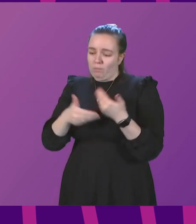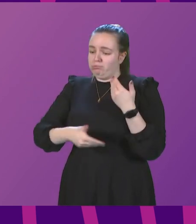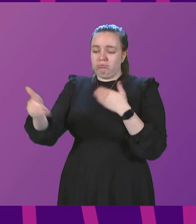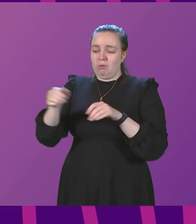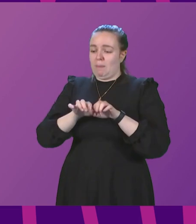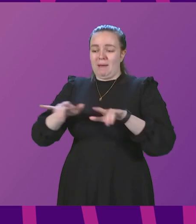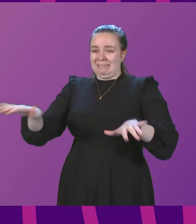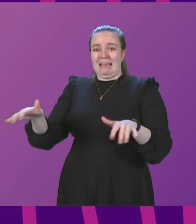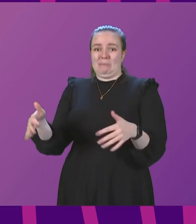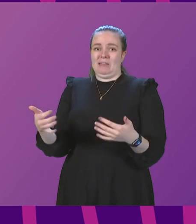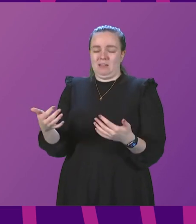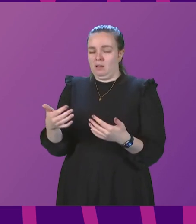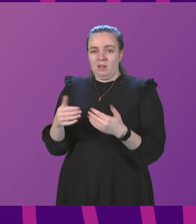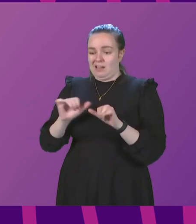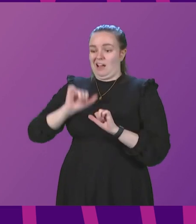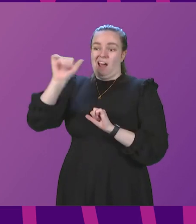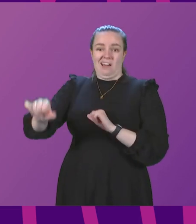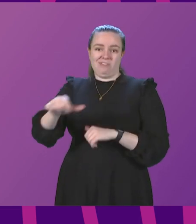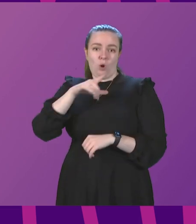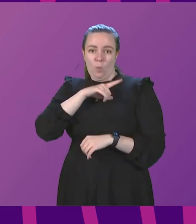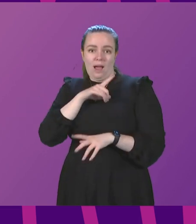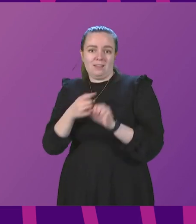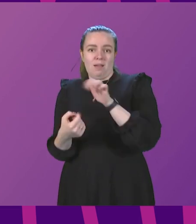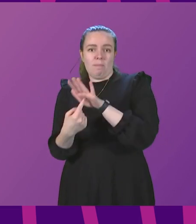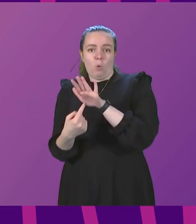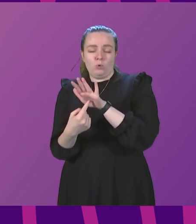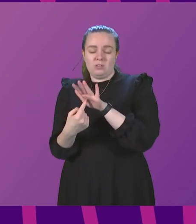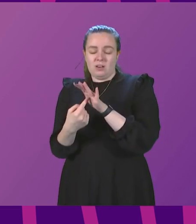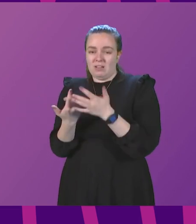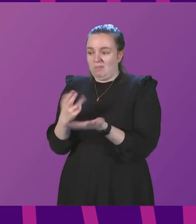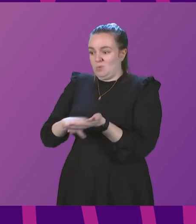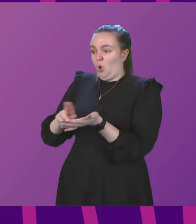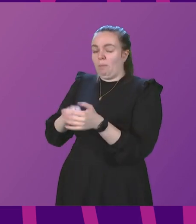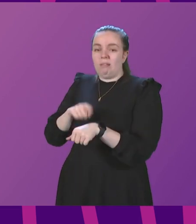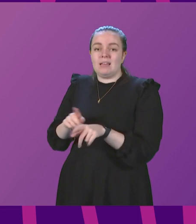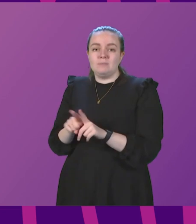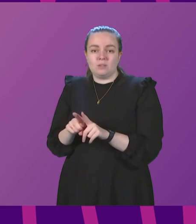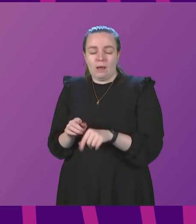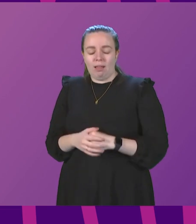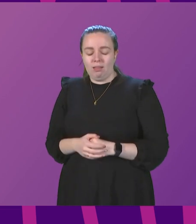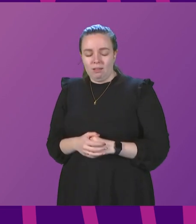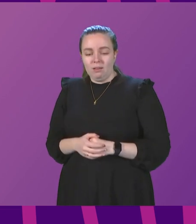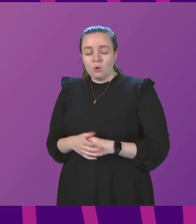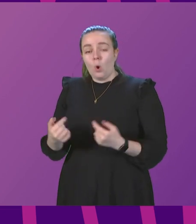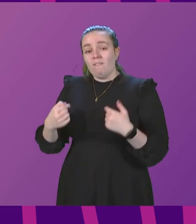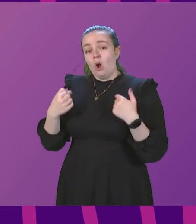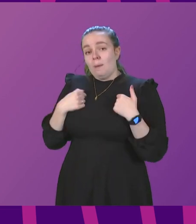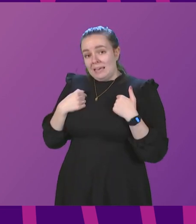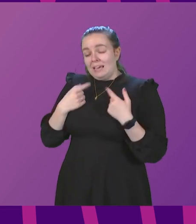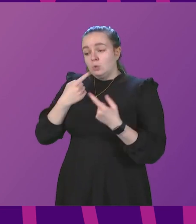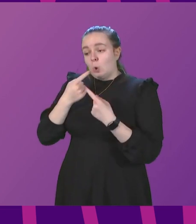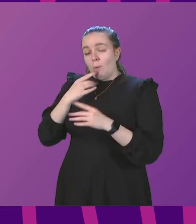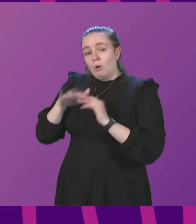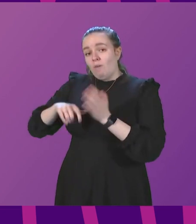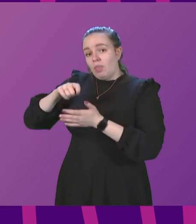pandemic is with us, indeed beyond that, because it is important in normal times as well. It not for me to comment on the